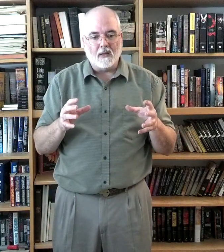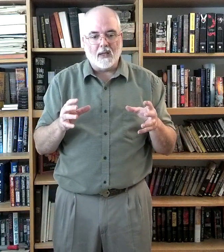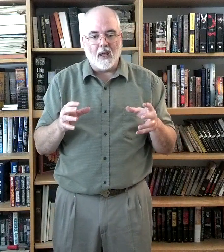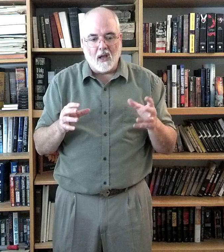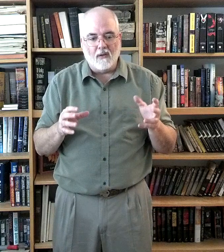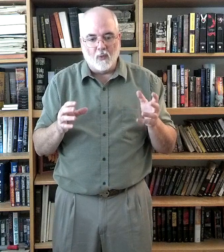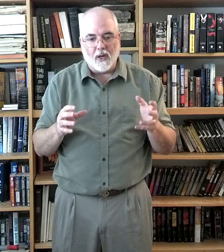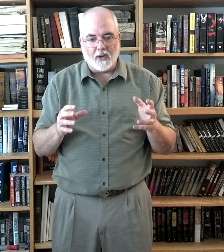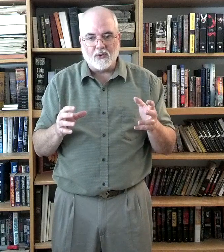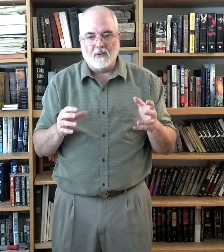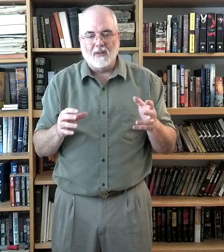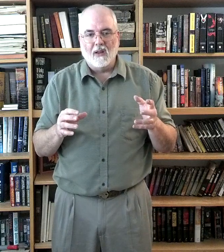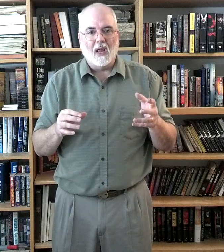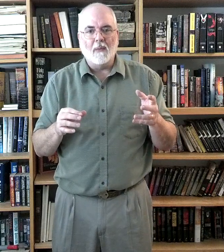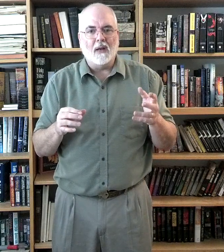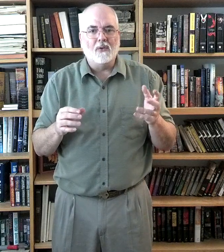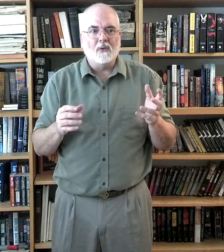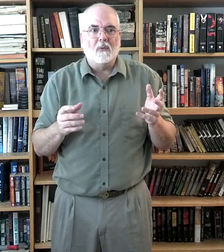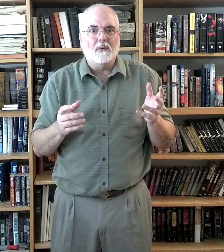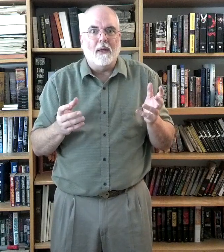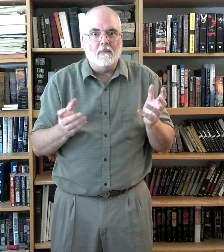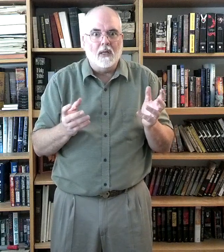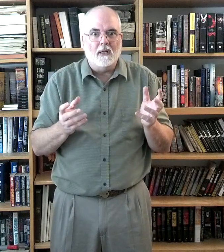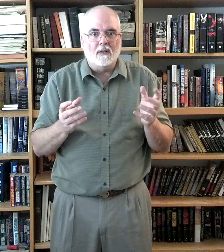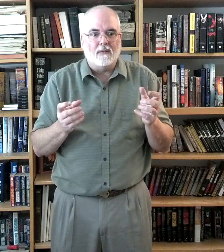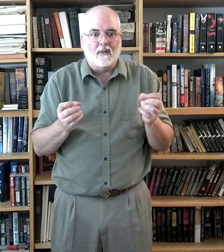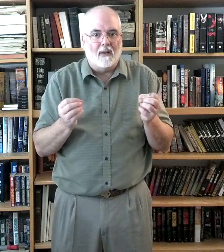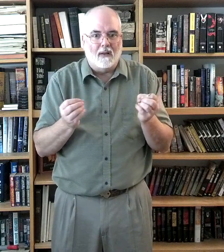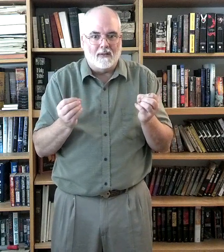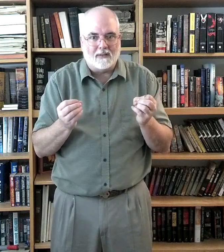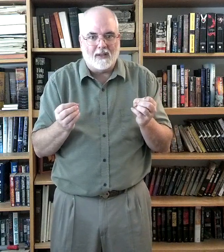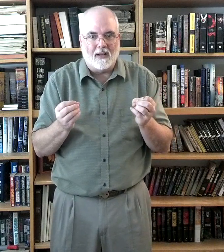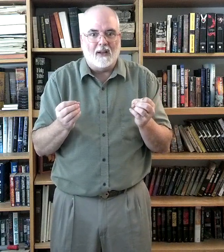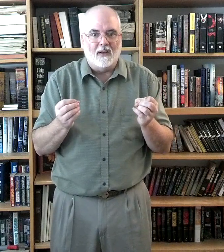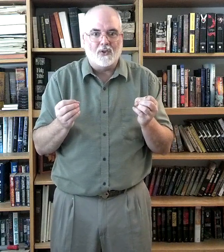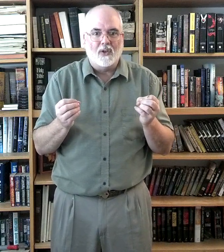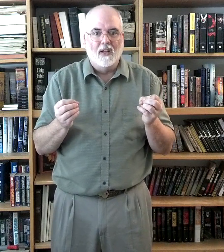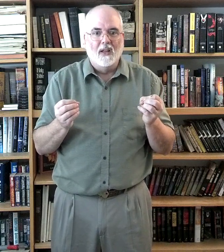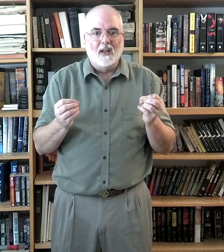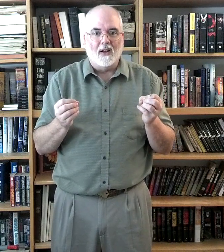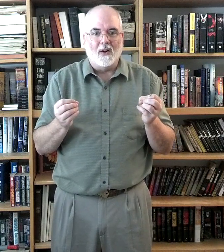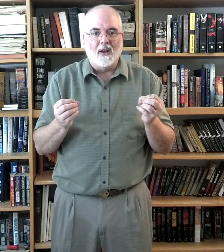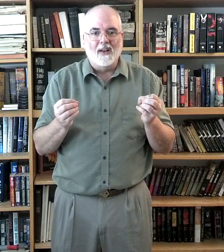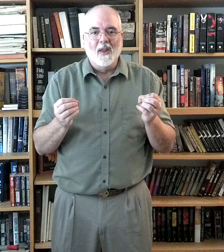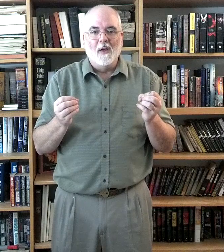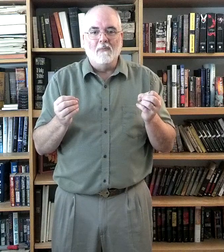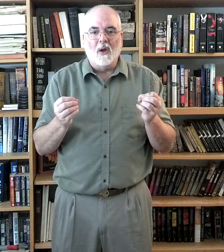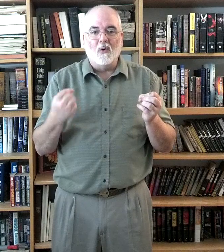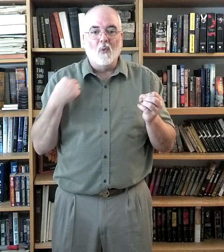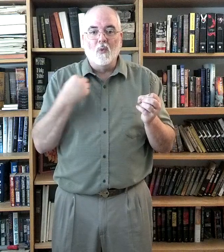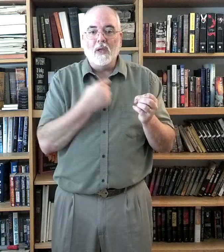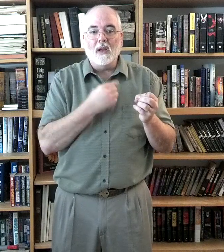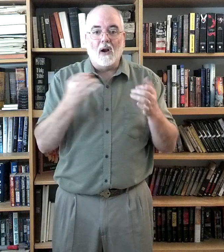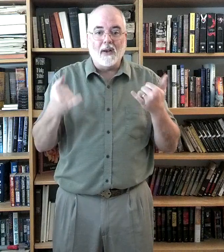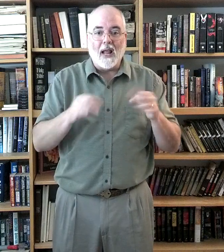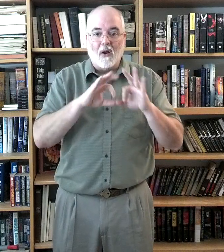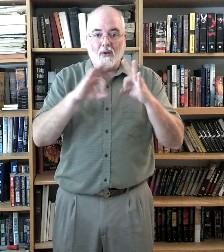say of which. I'm not even sure what that means in English. All right? But we are now a